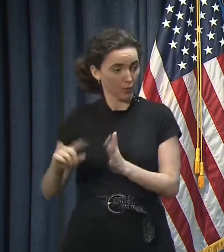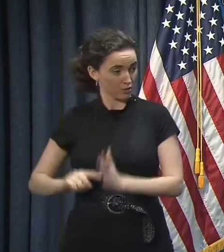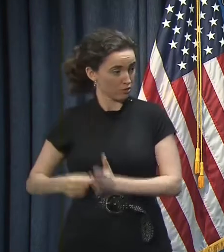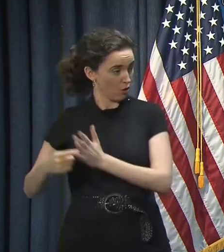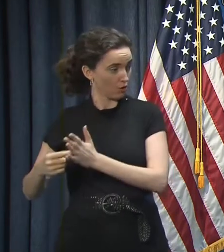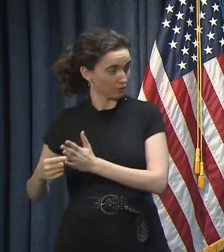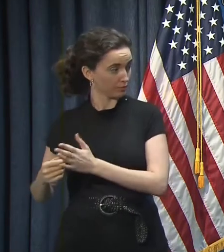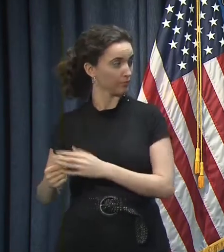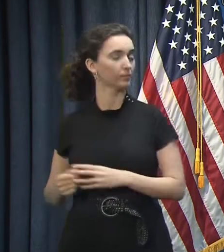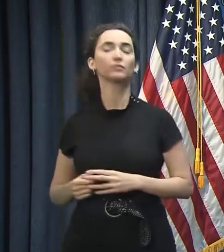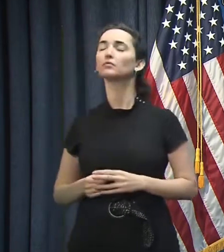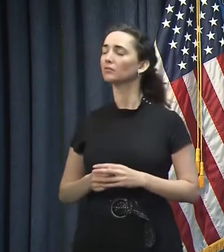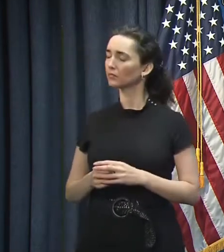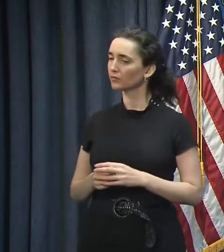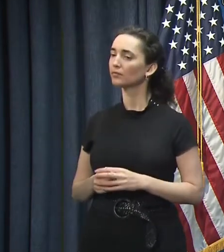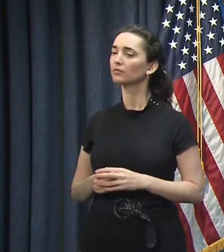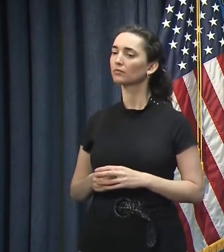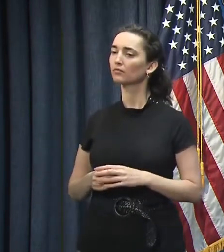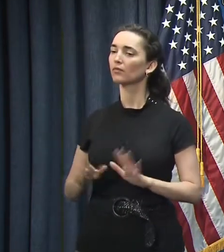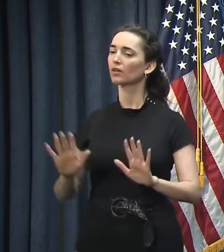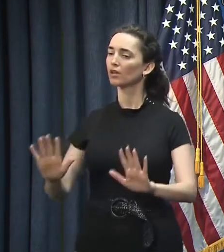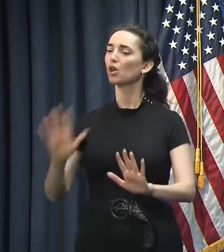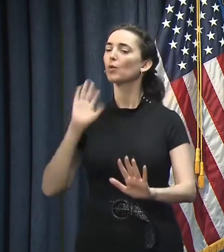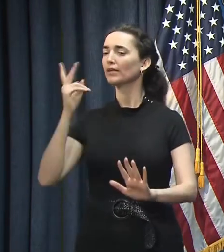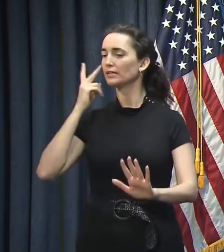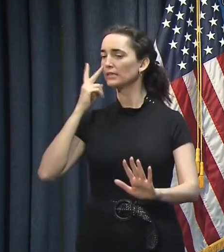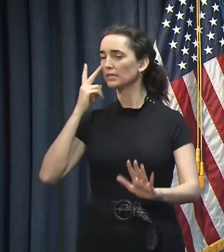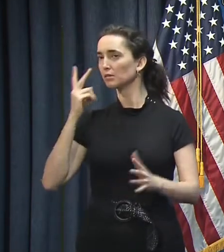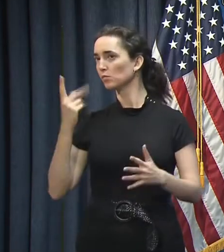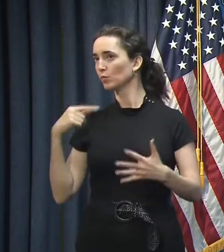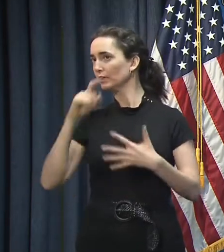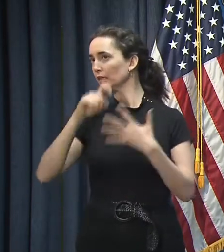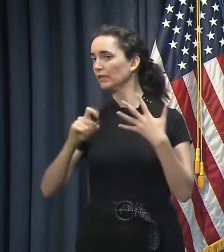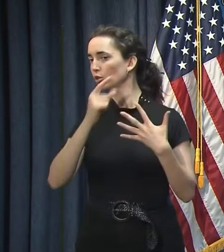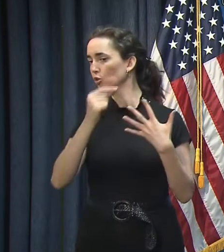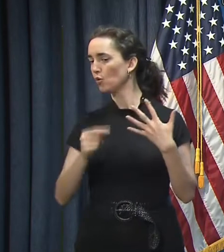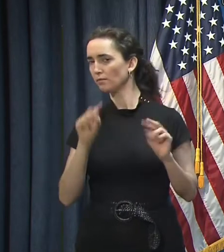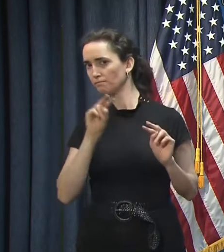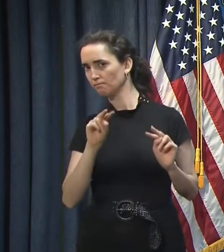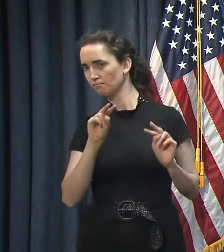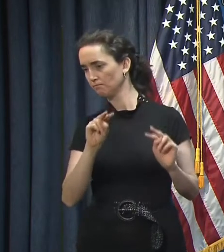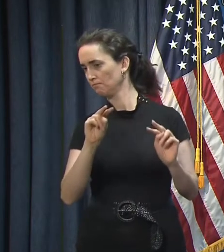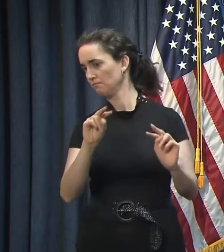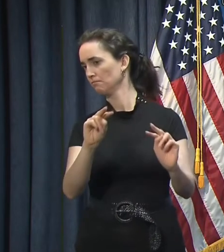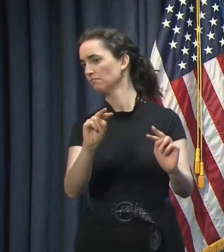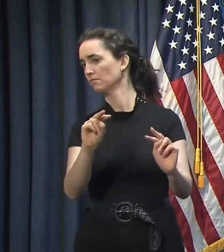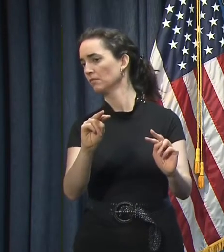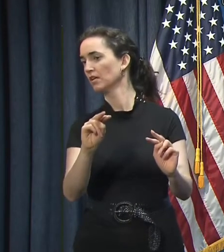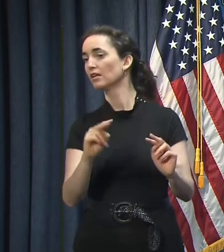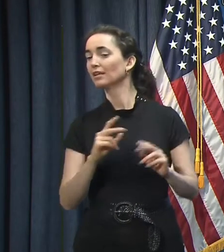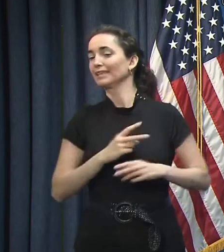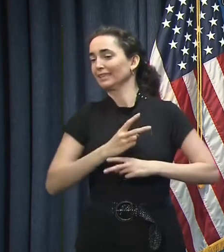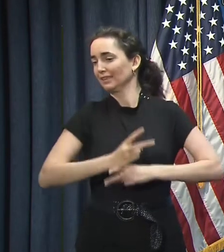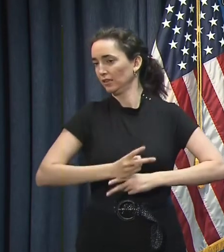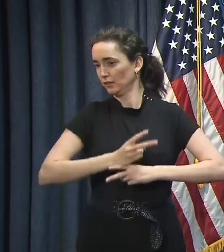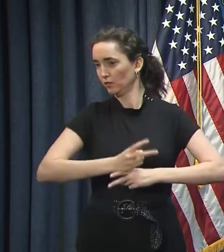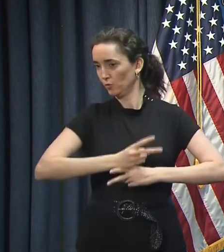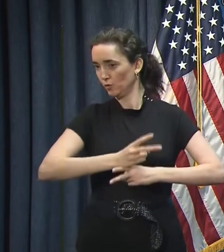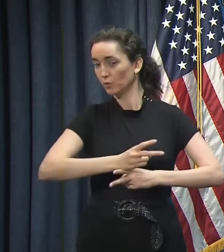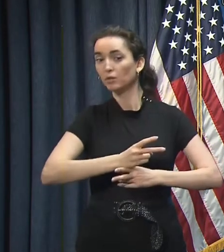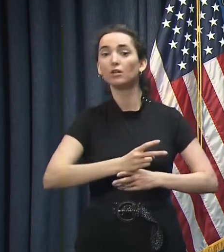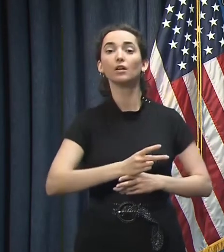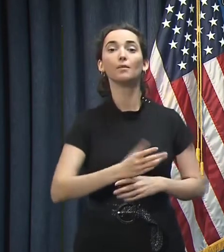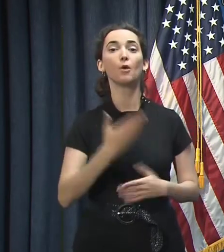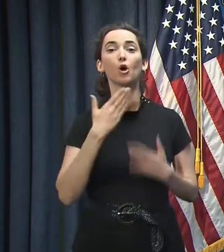we are going to consider whatever becomes necessary for us to do things that are fiscally prudent. The